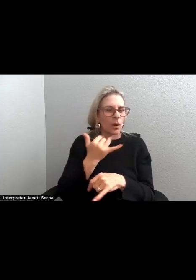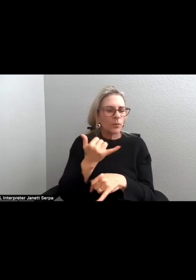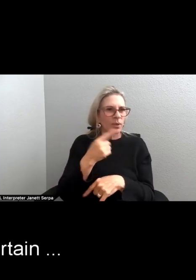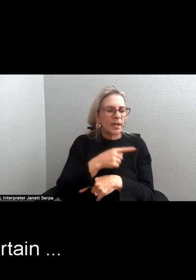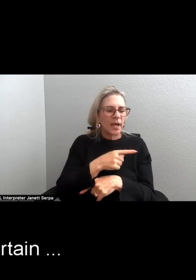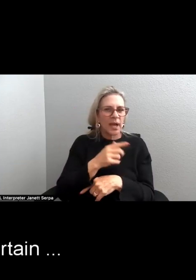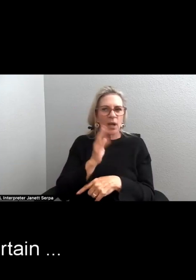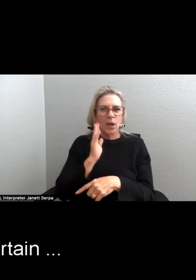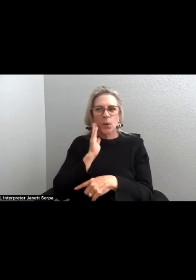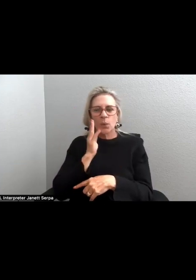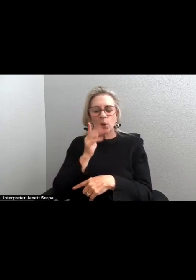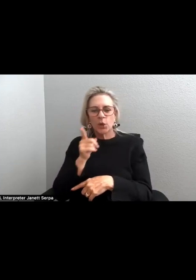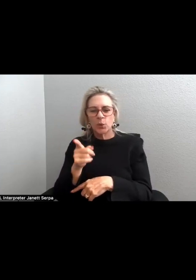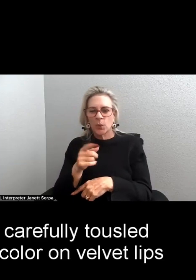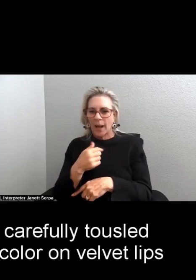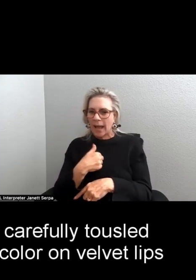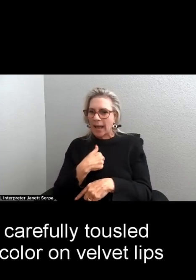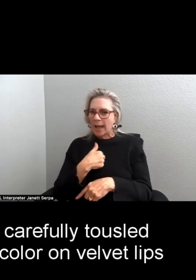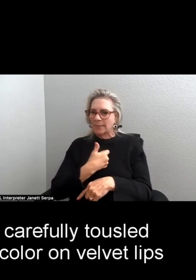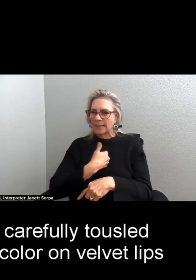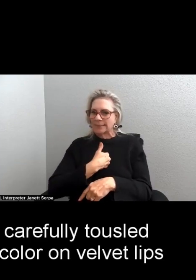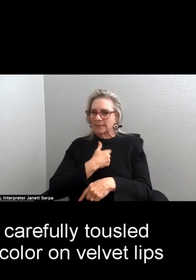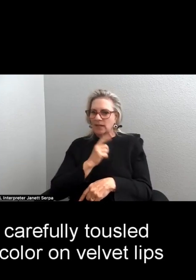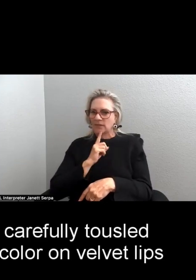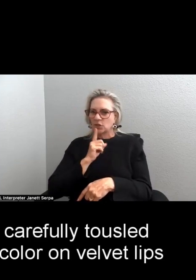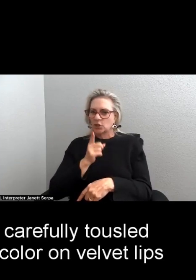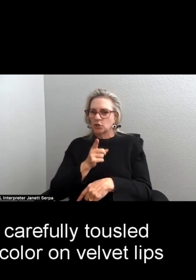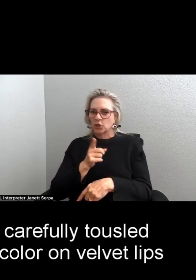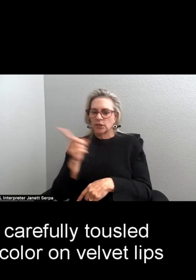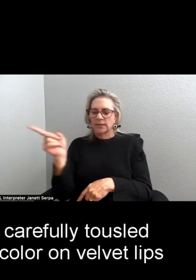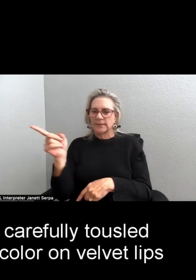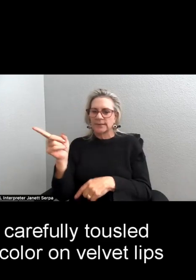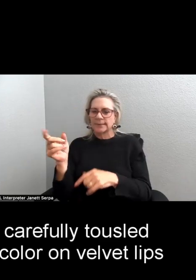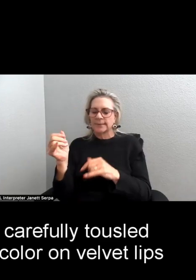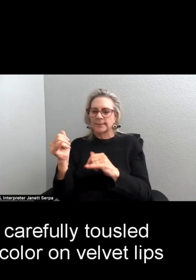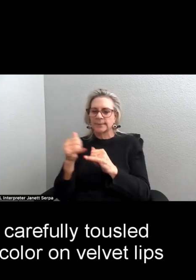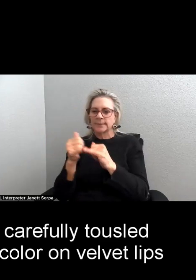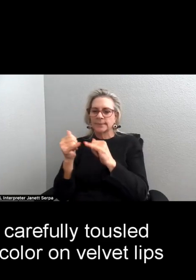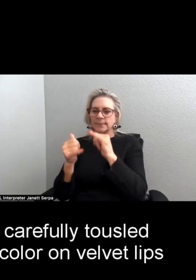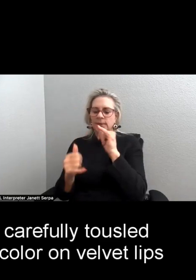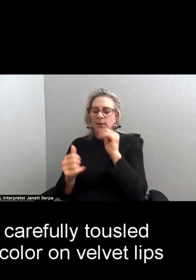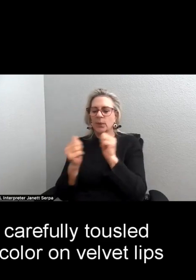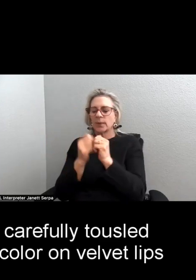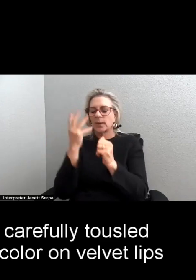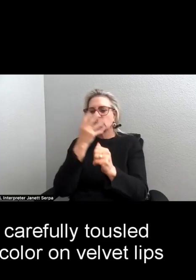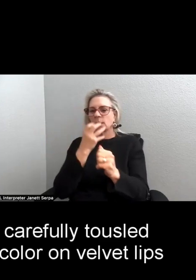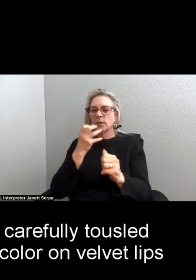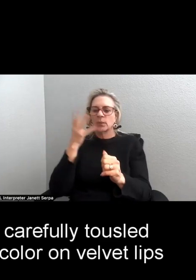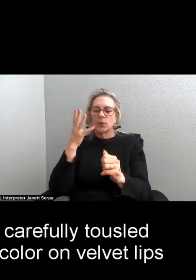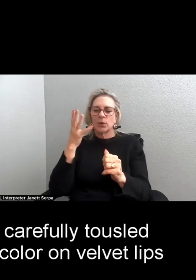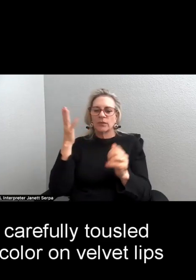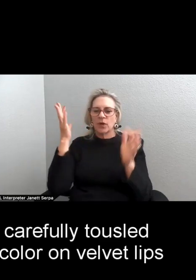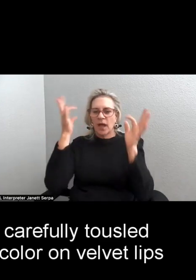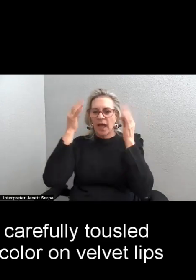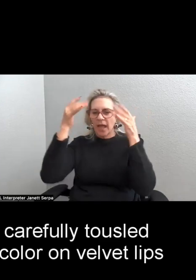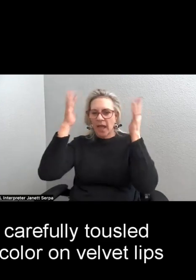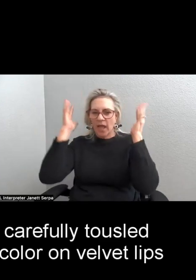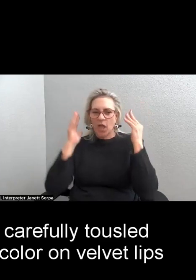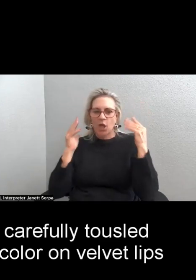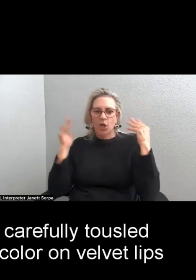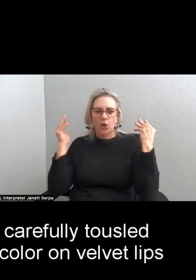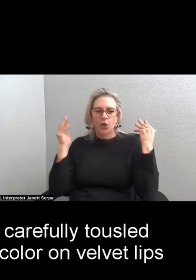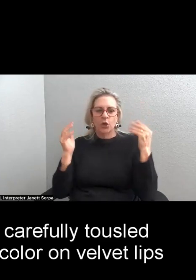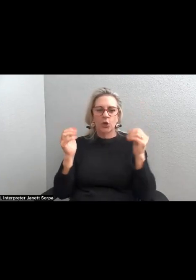I'm certain she's willowy with carefully tousled hair, a hint of moist color